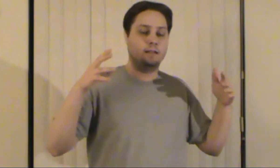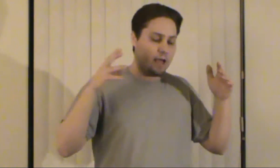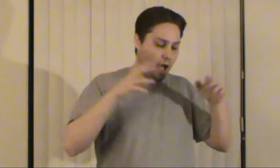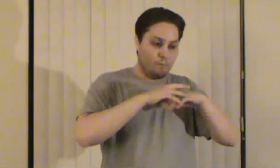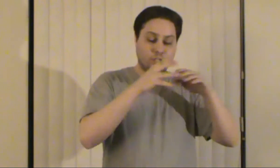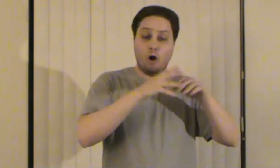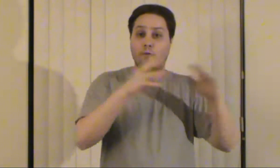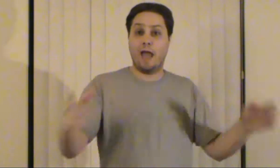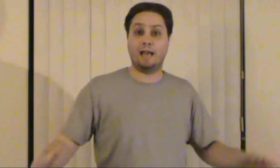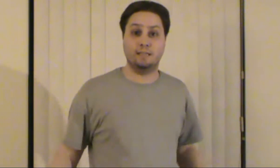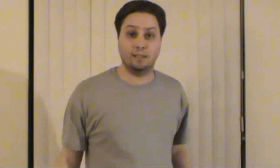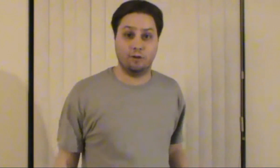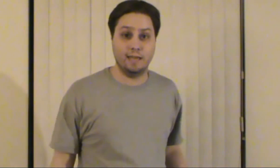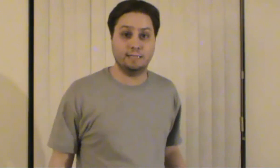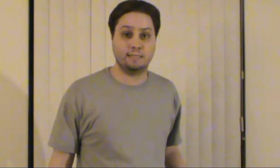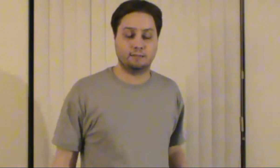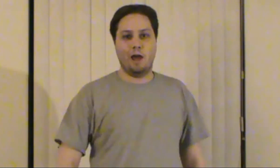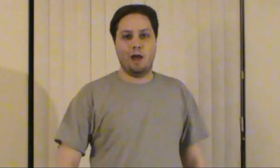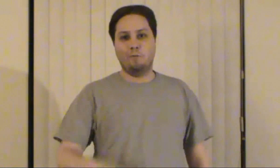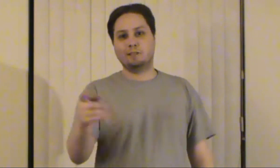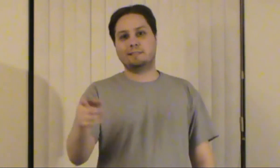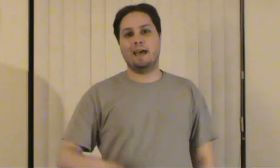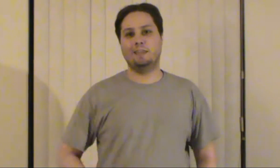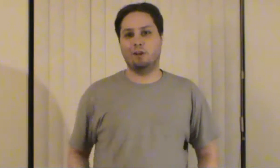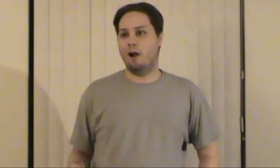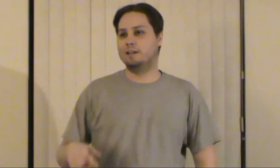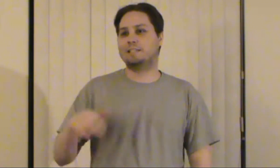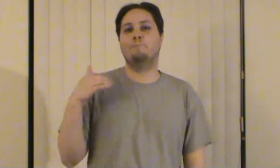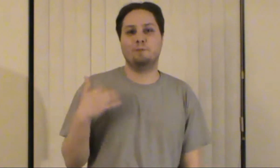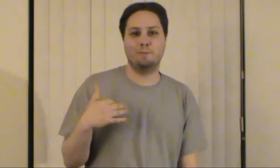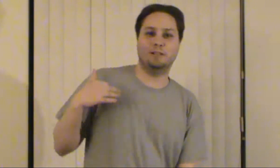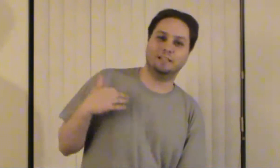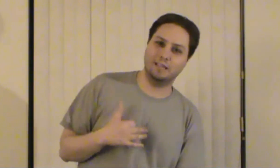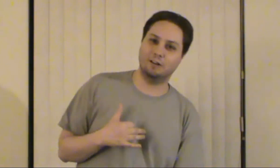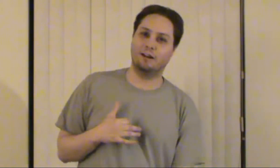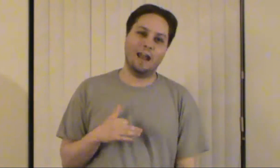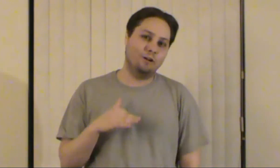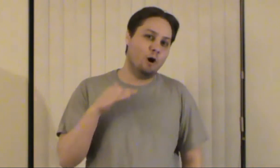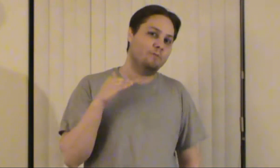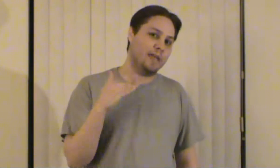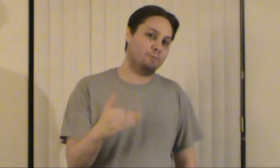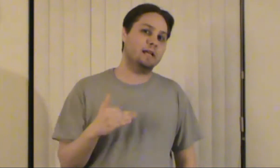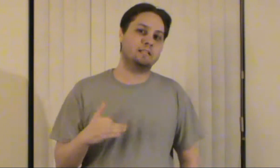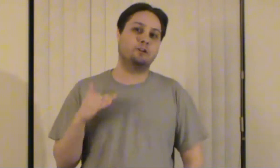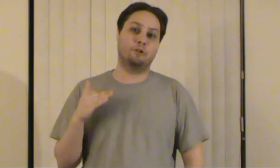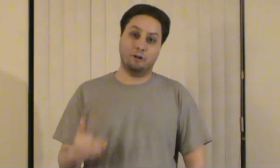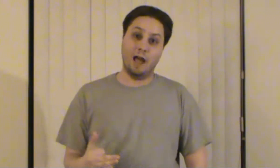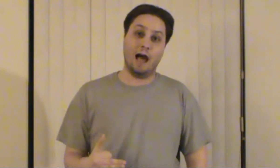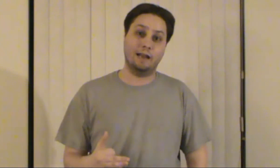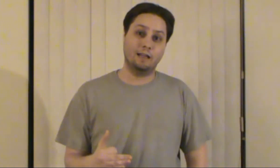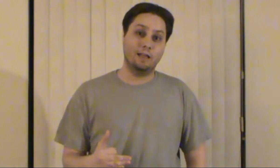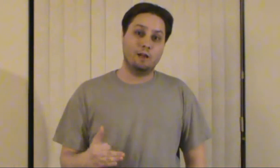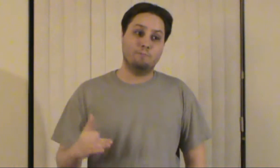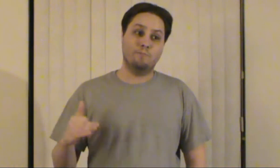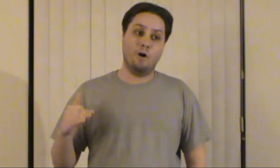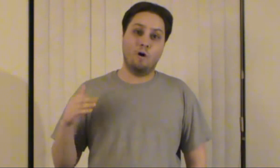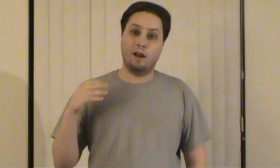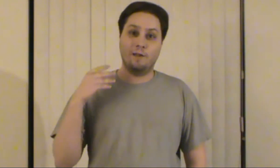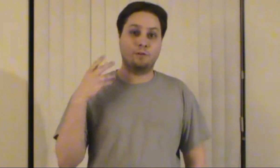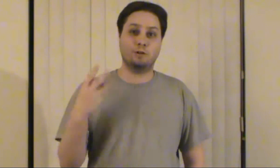how much overacting there is but i will say there are some people in the theater i don't know if they predicted it or not or if